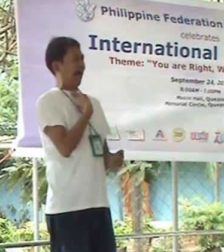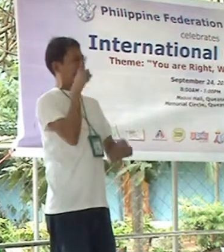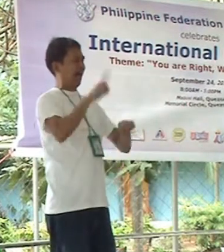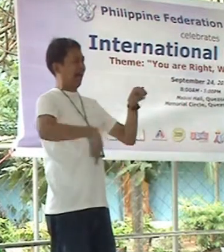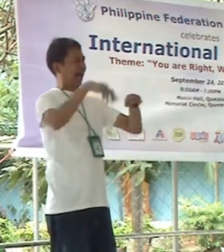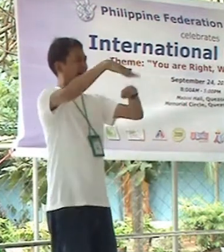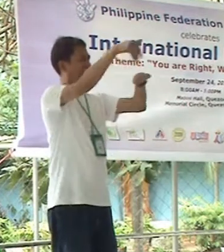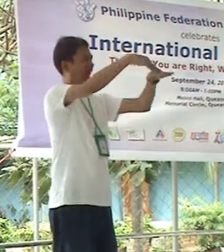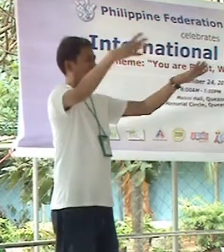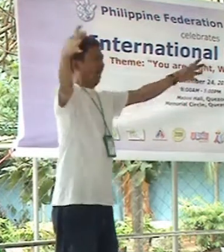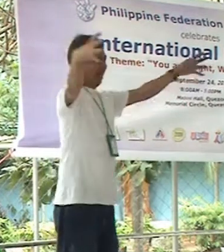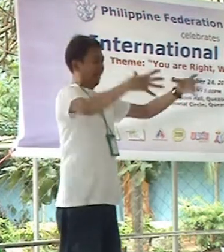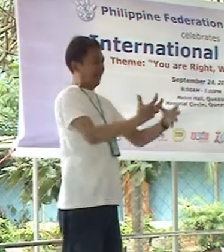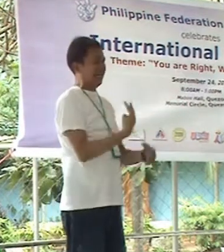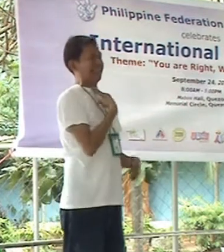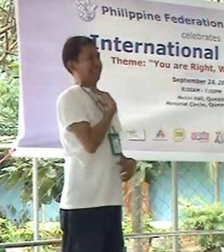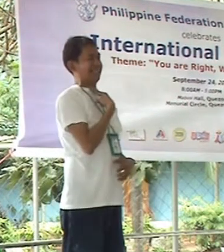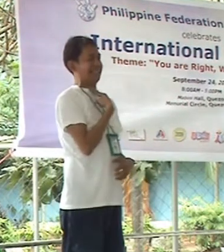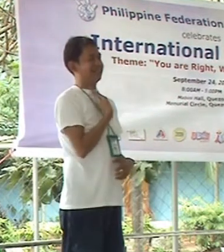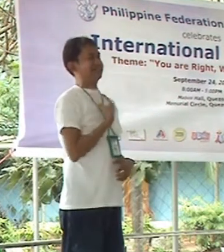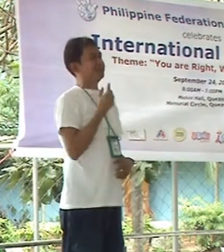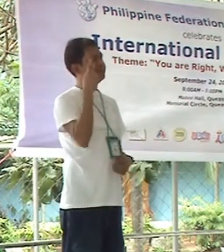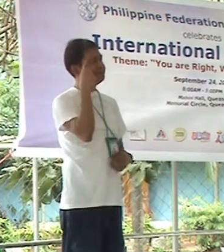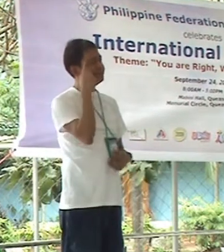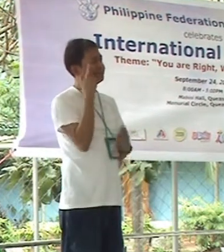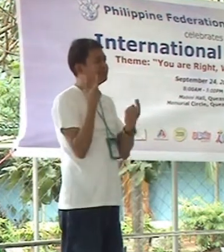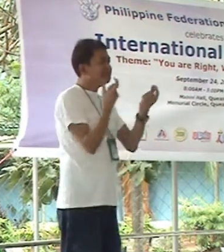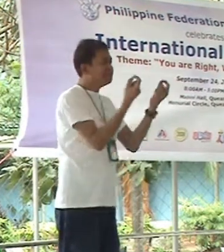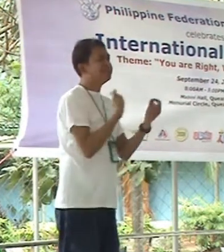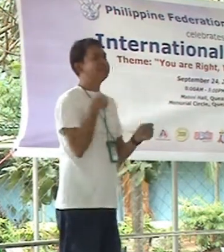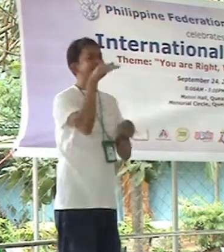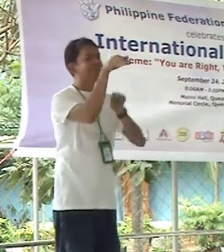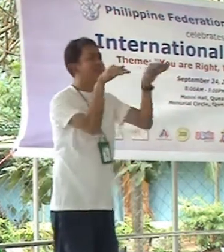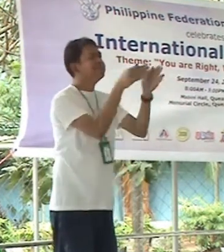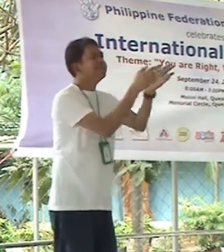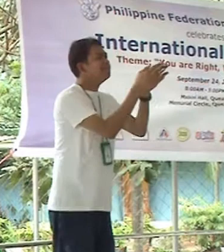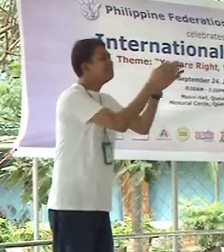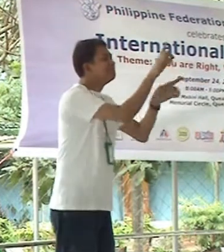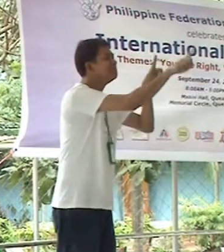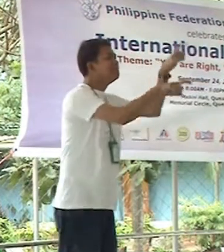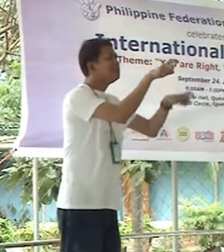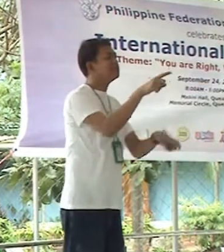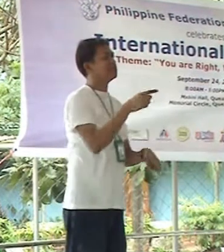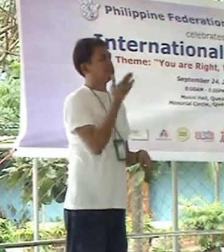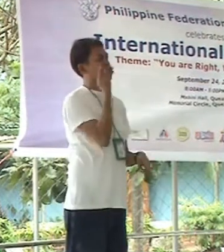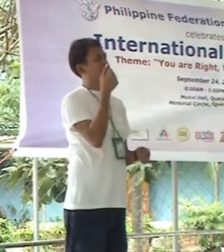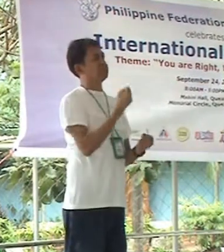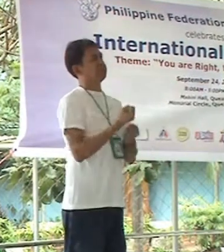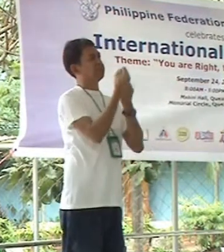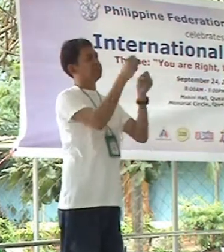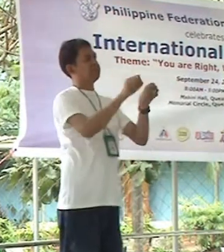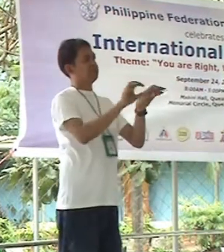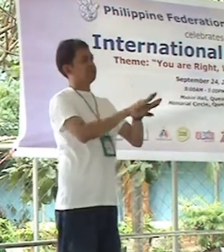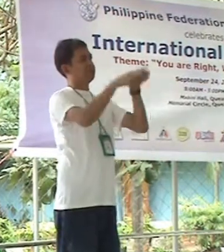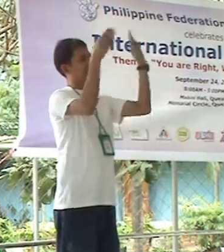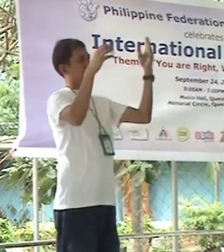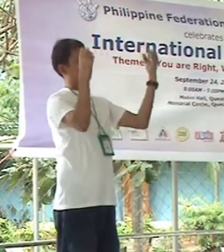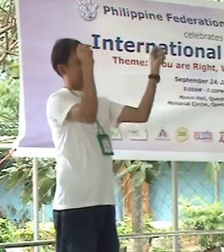secondary, so, we can't call you because of certain responsibility that we have. So, we